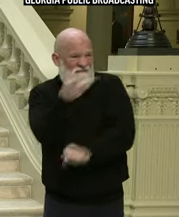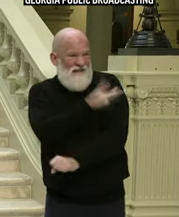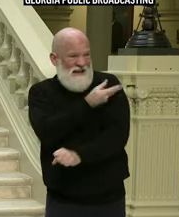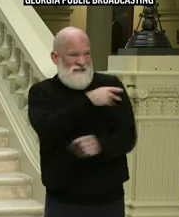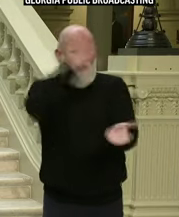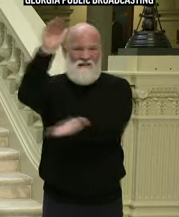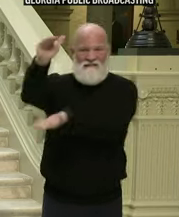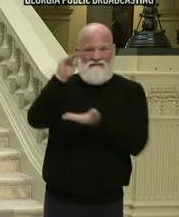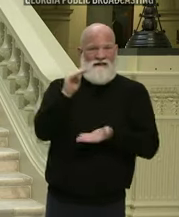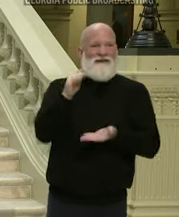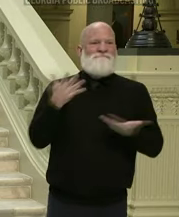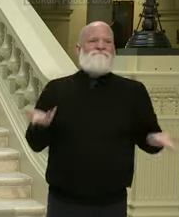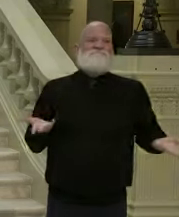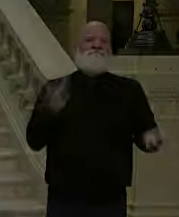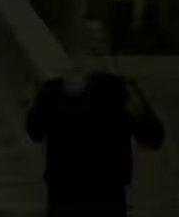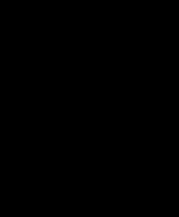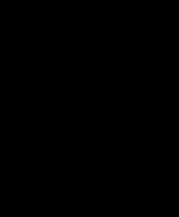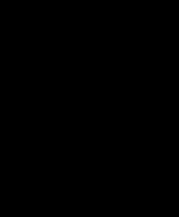complications or death from this virus.